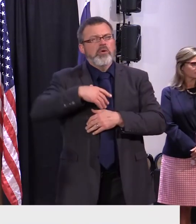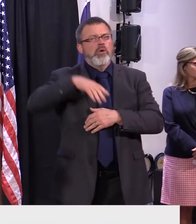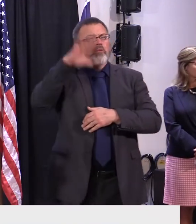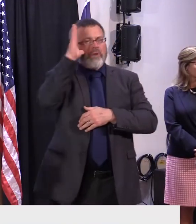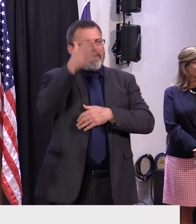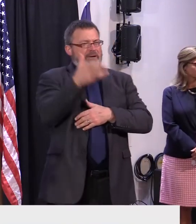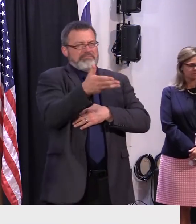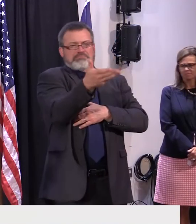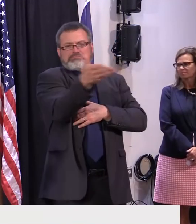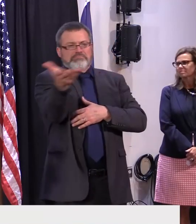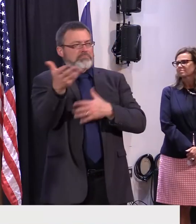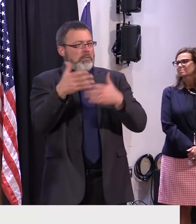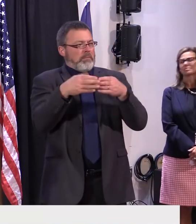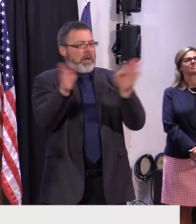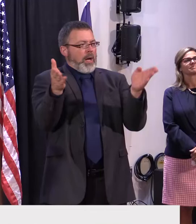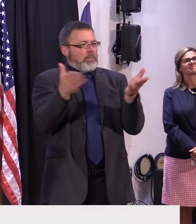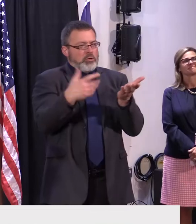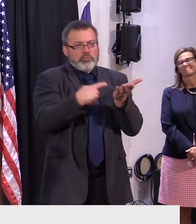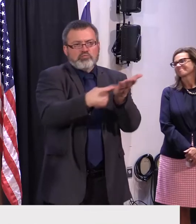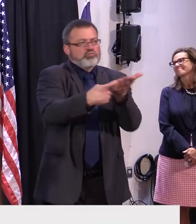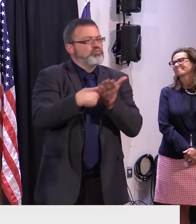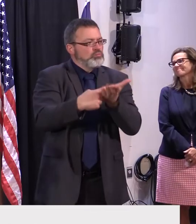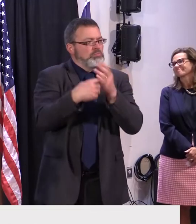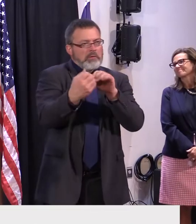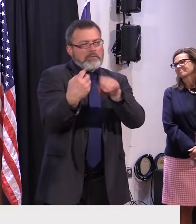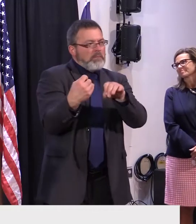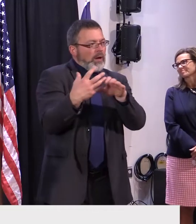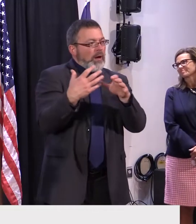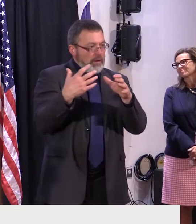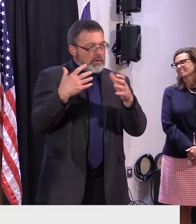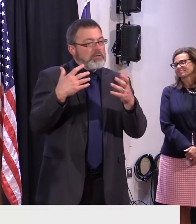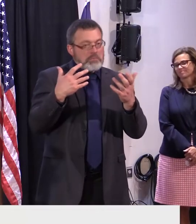vermonters and then move forward from there